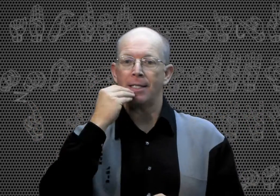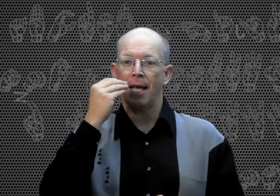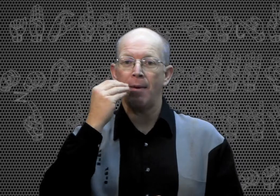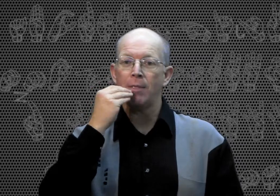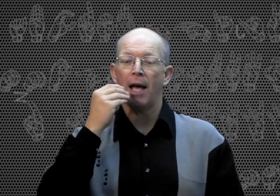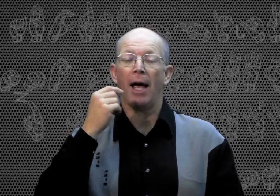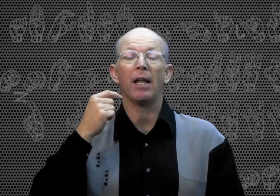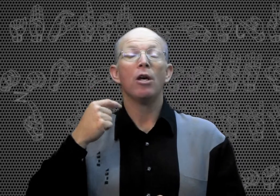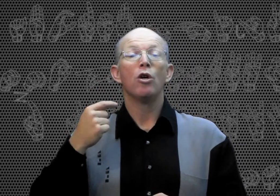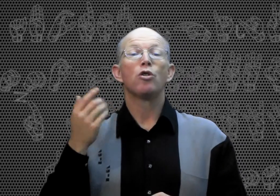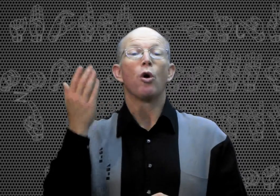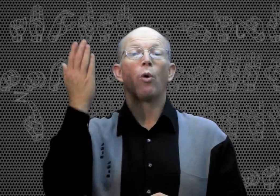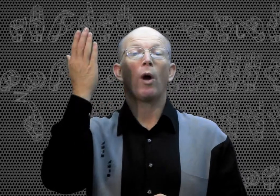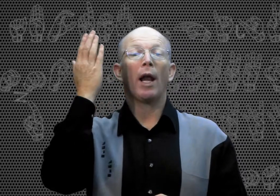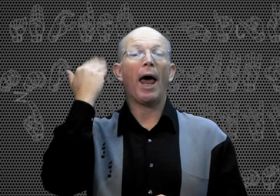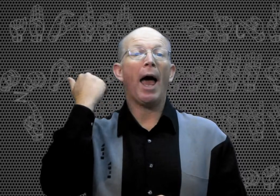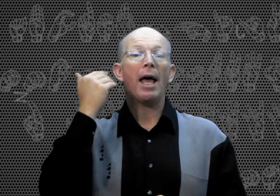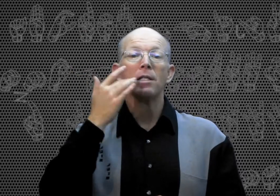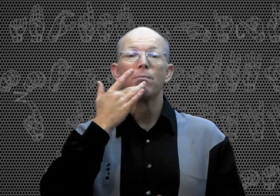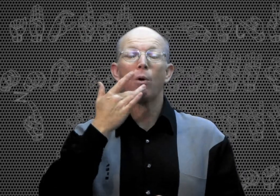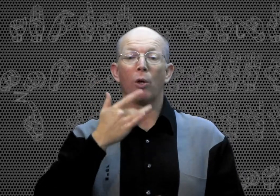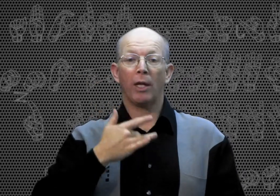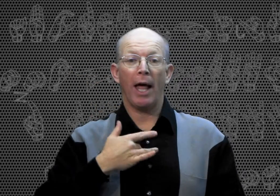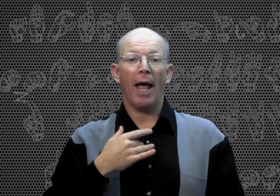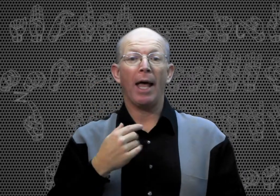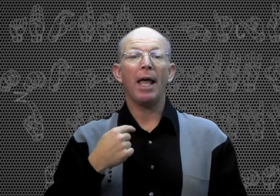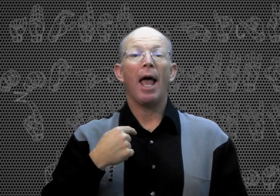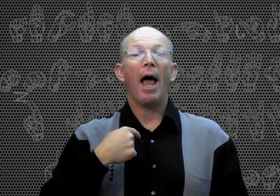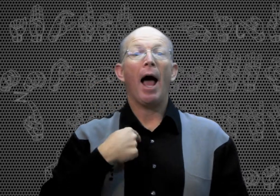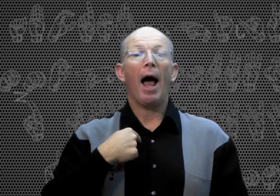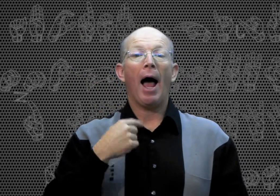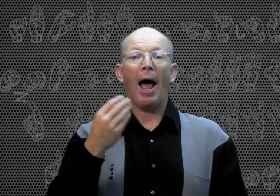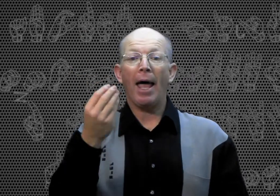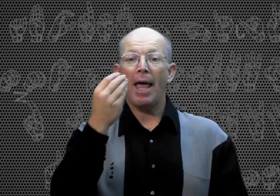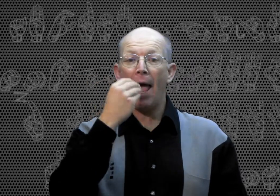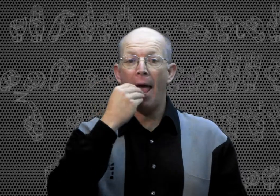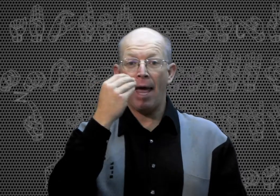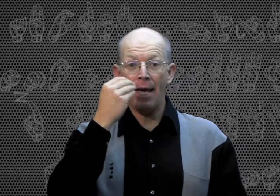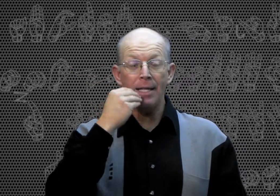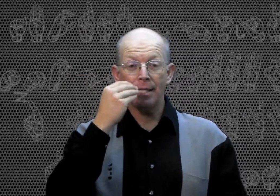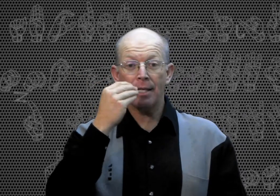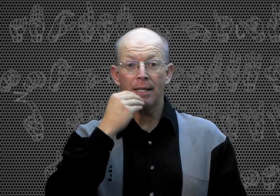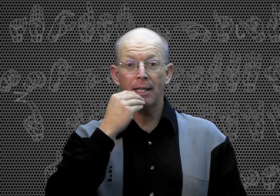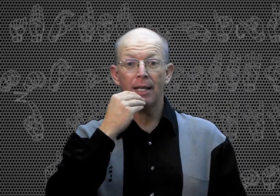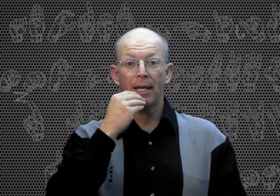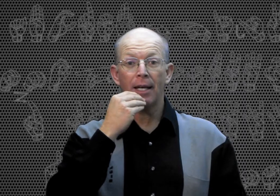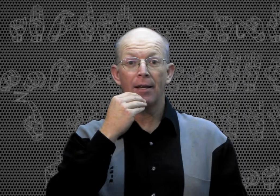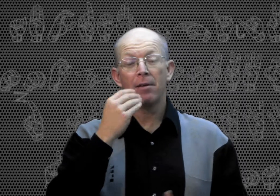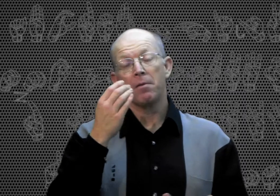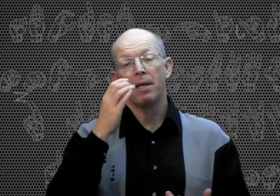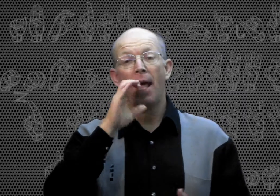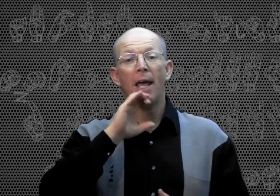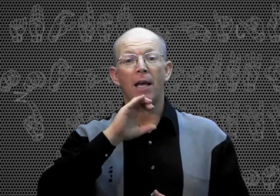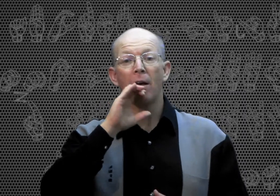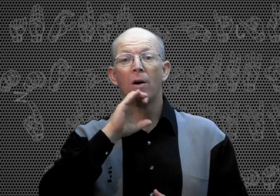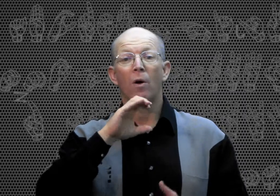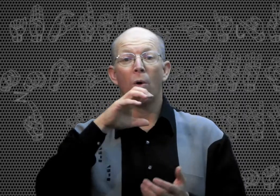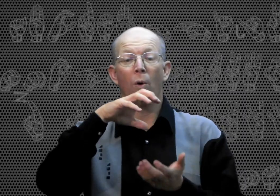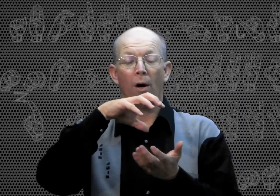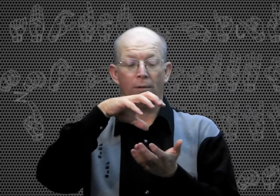It's the same sign. So last birthday, I ate cake, or